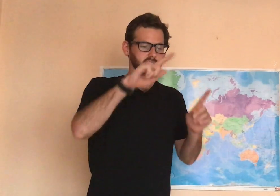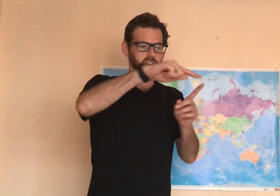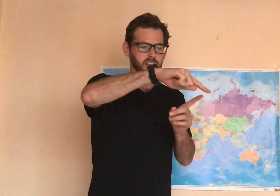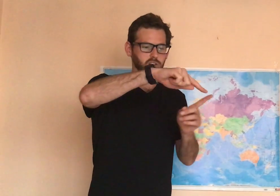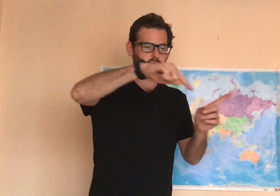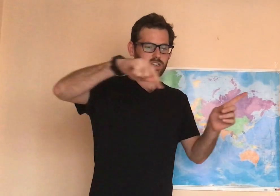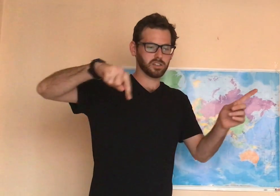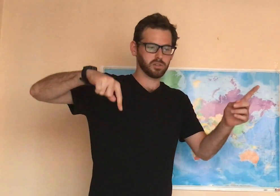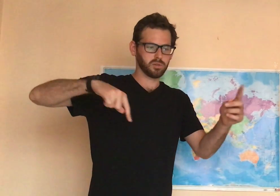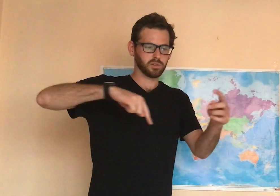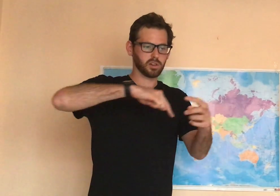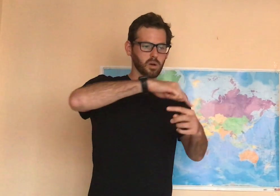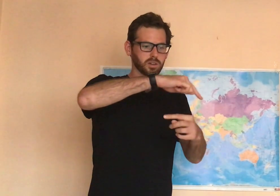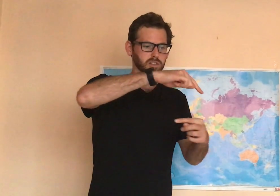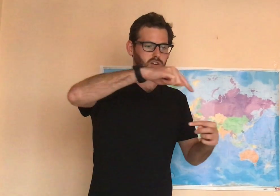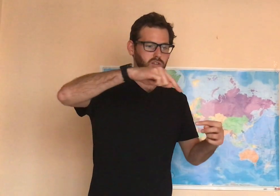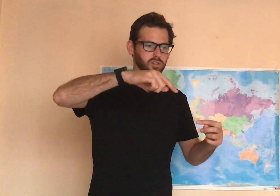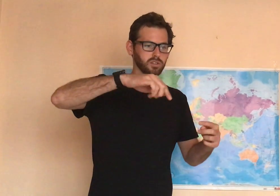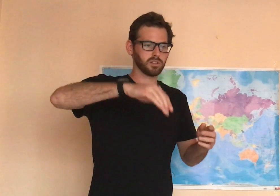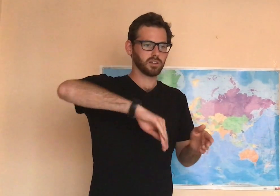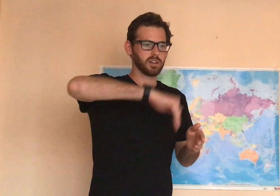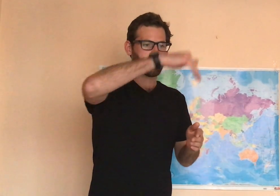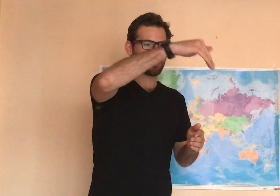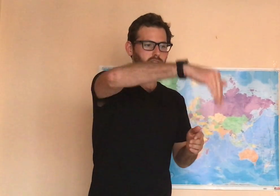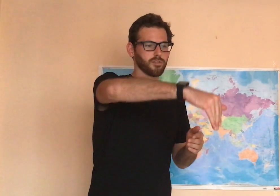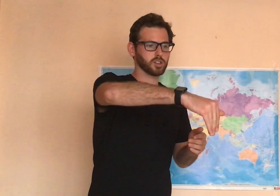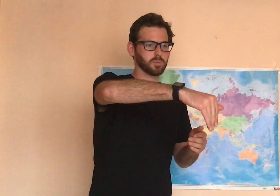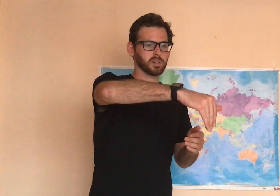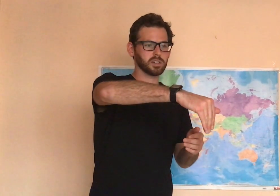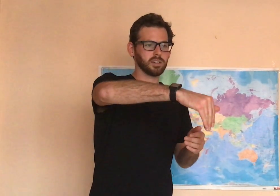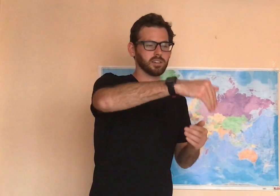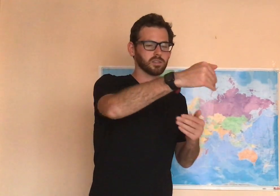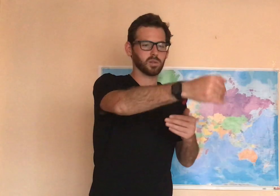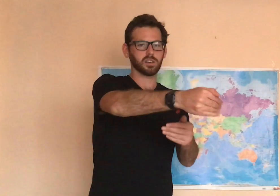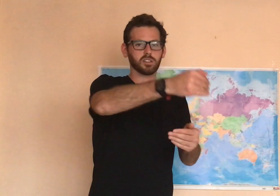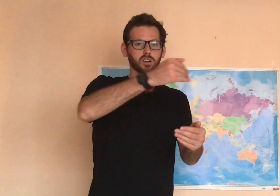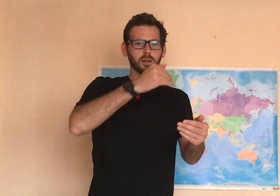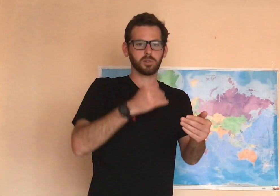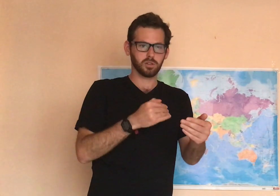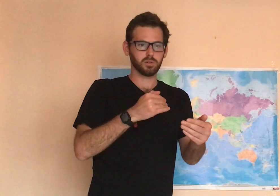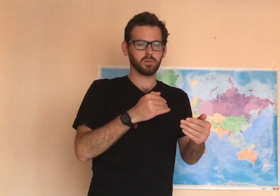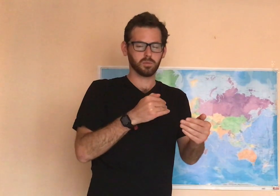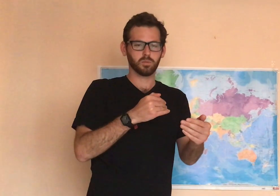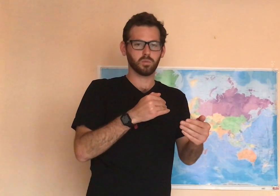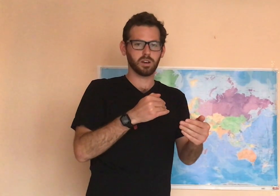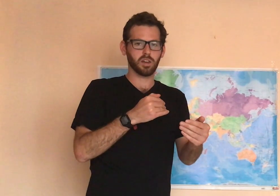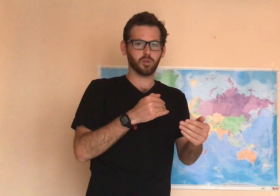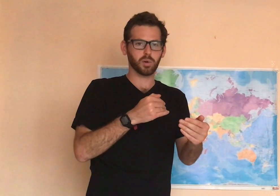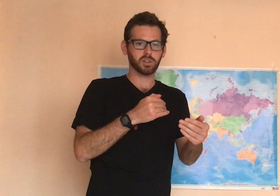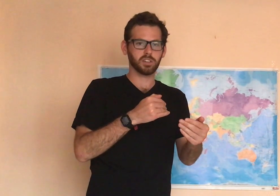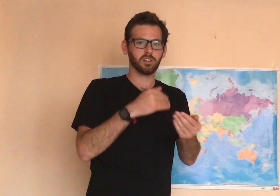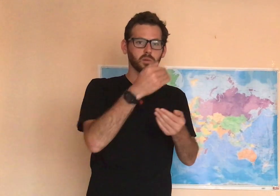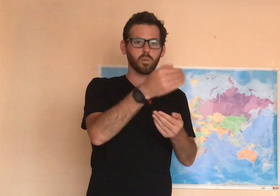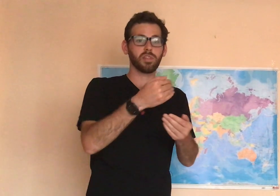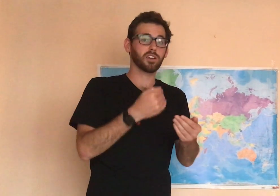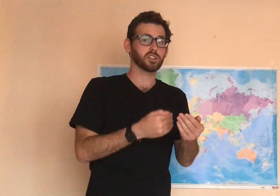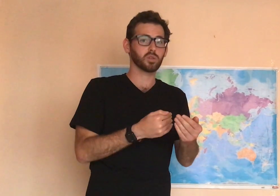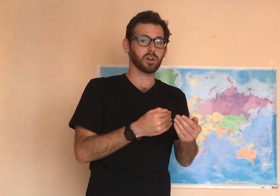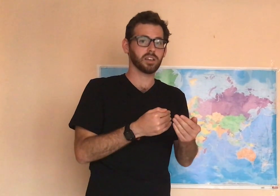So, then you're going to go in a circle. And then the first person is going to describe to another person what their story